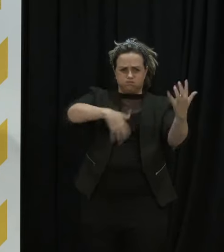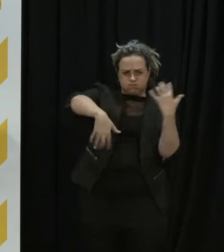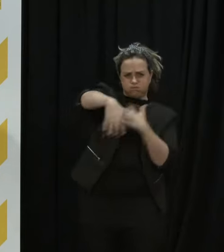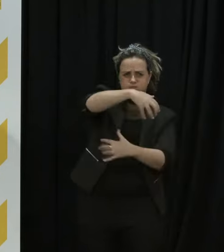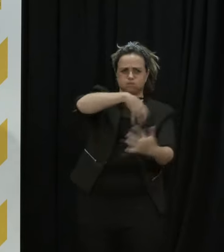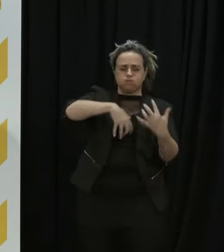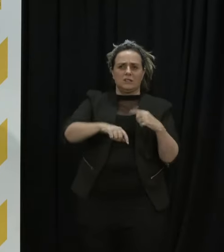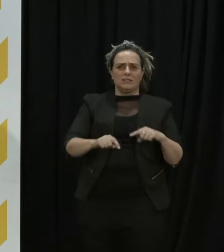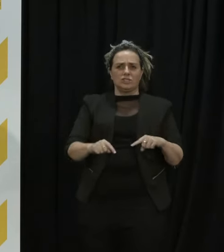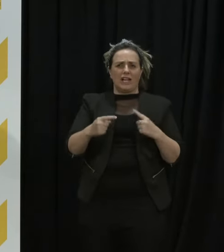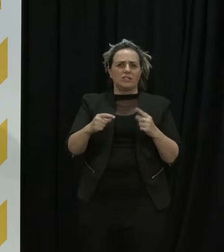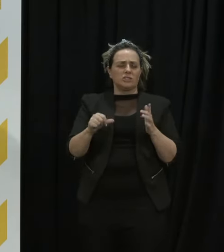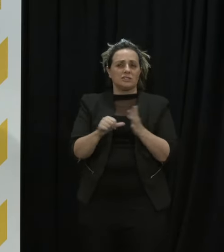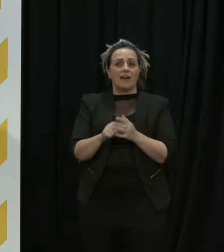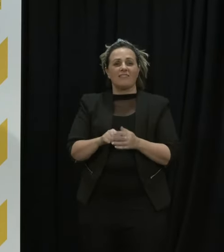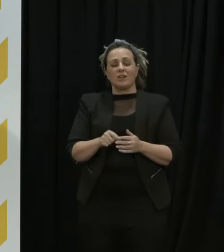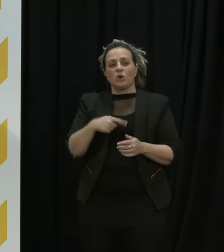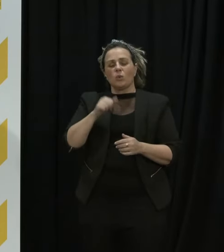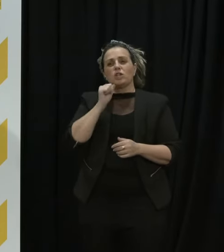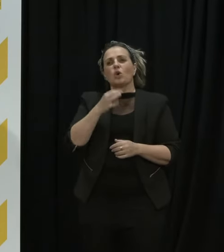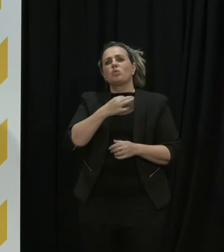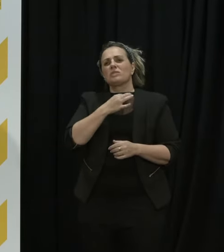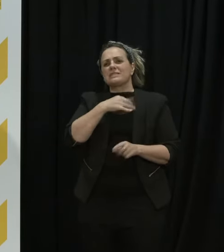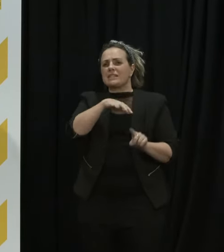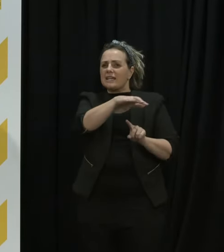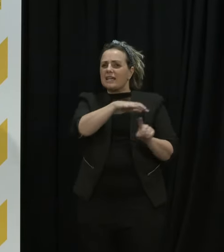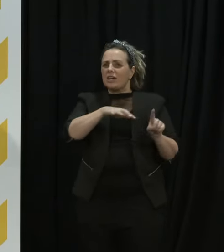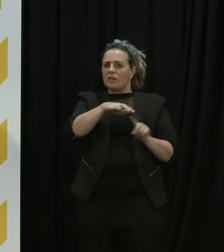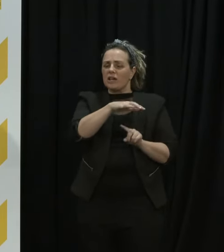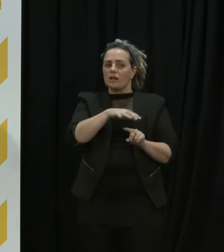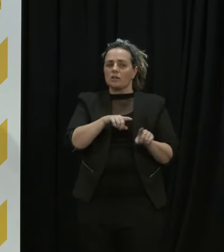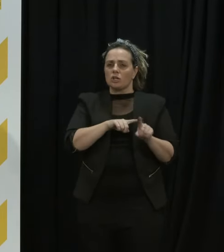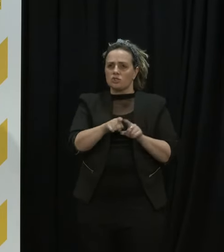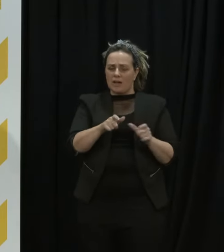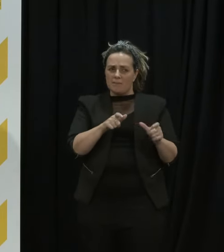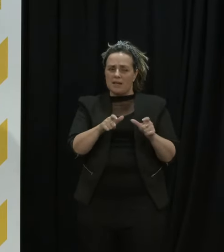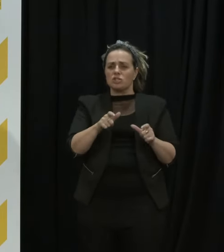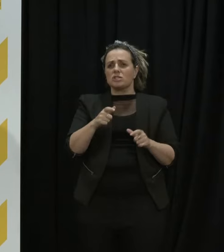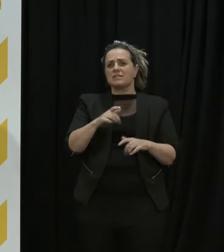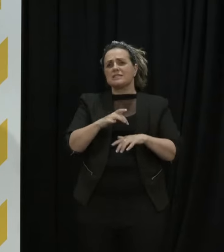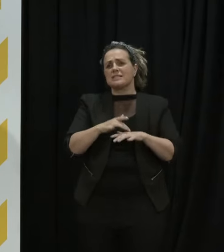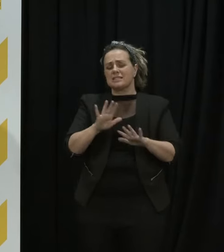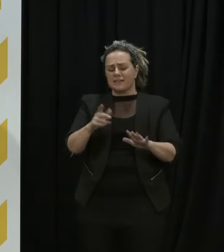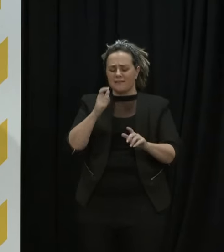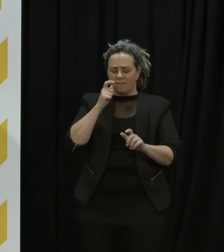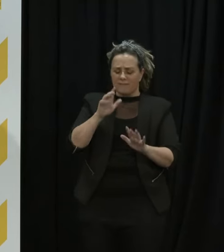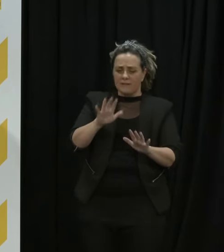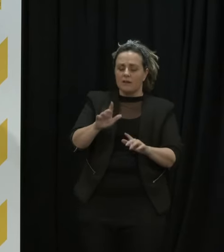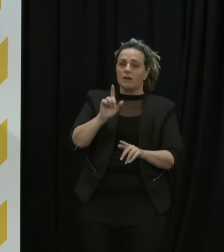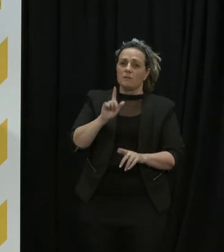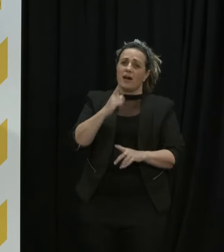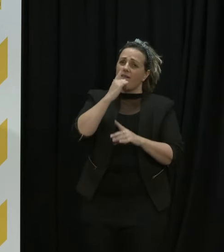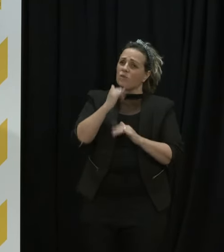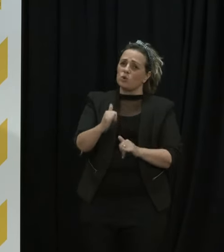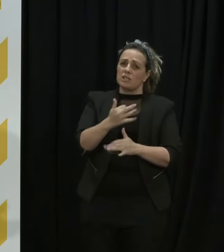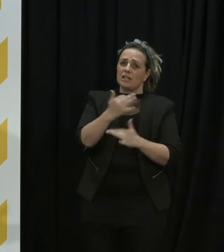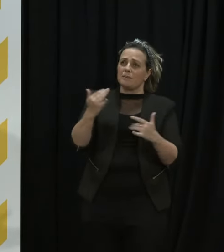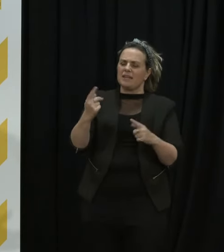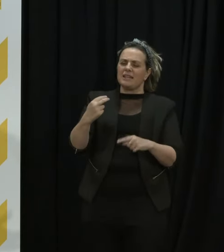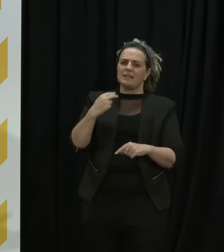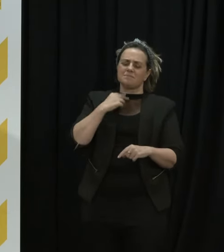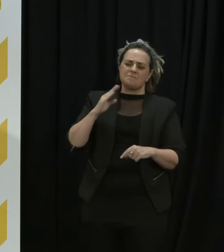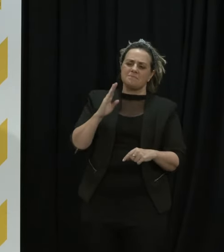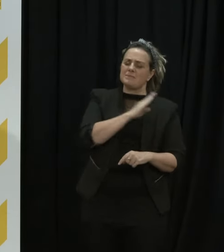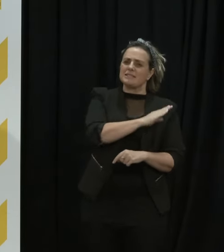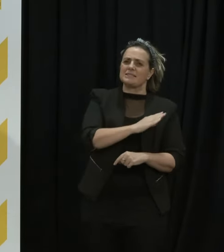do know that this is a risk area for us we try to manage it sensitively but many many people have unfortunately had to do that do you have